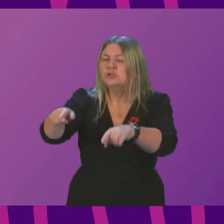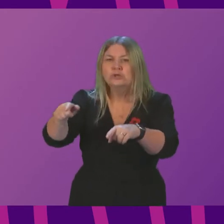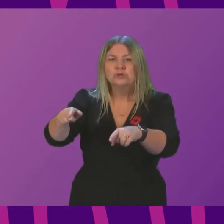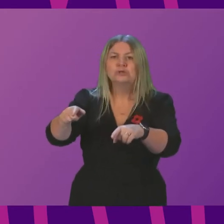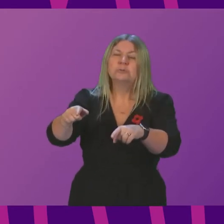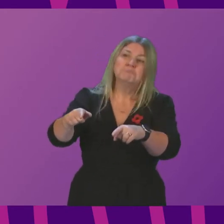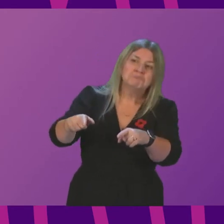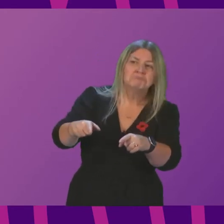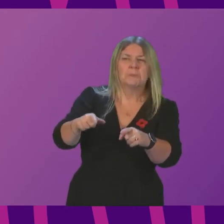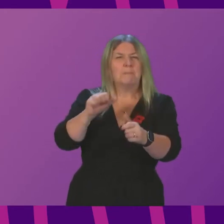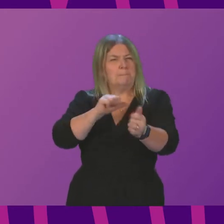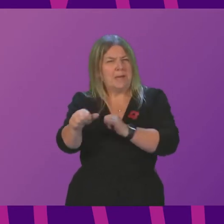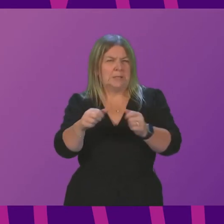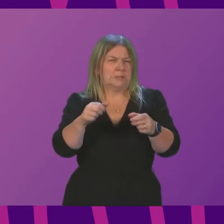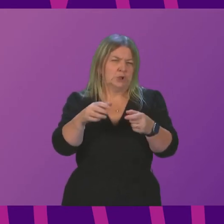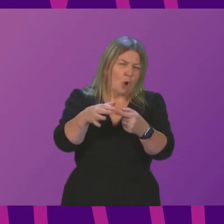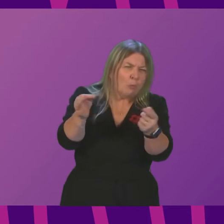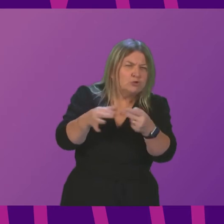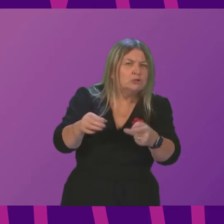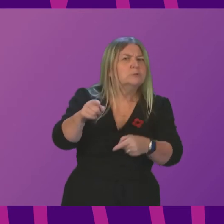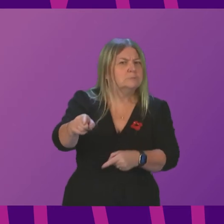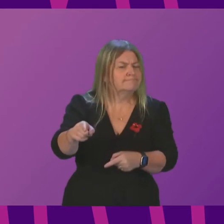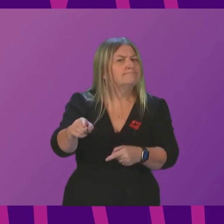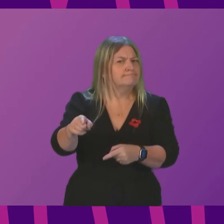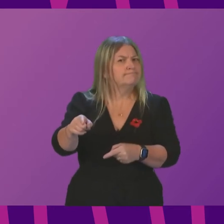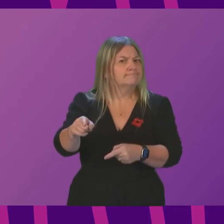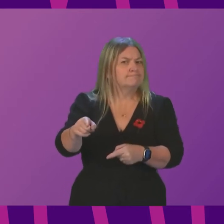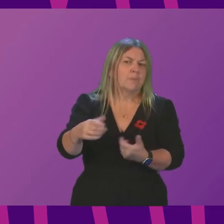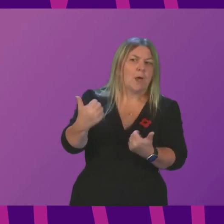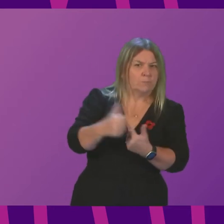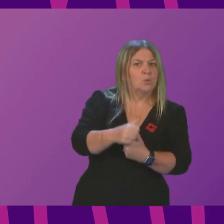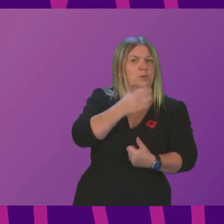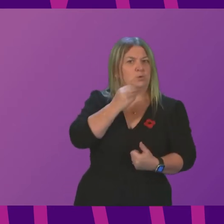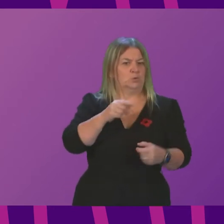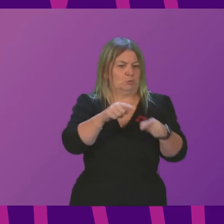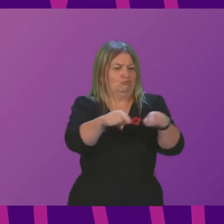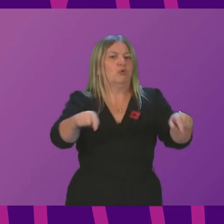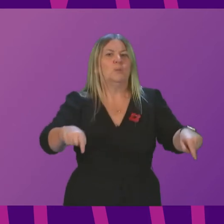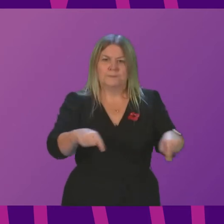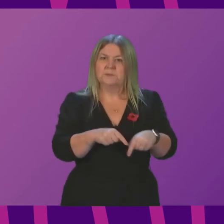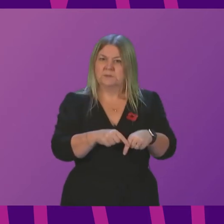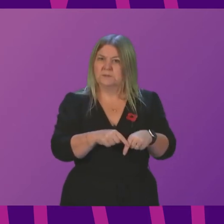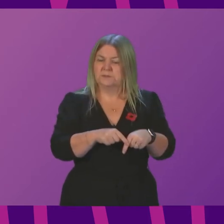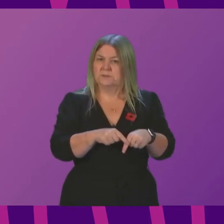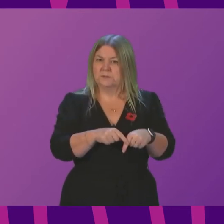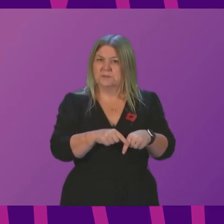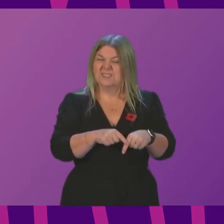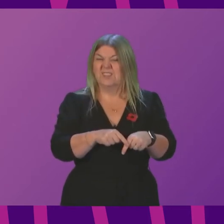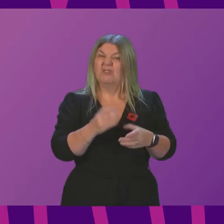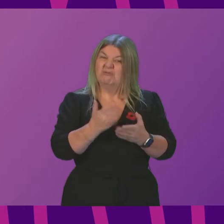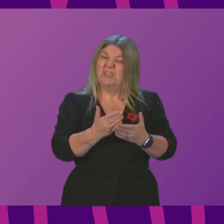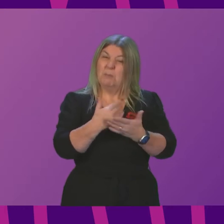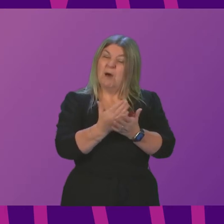acceptable route to enable the appropriate use of drug consumption rooms as part of a public health